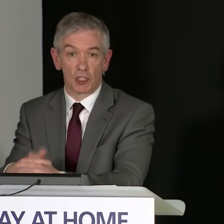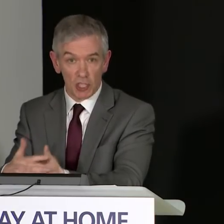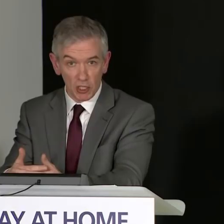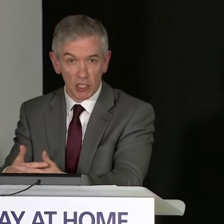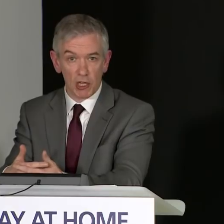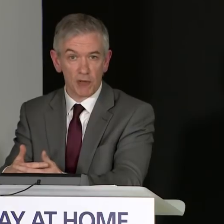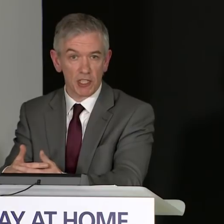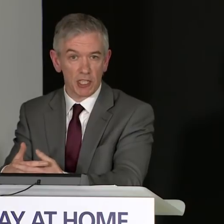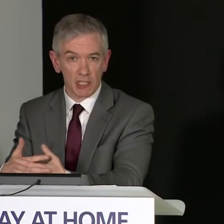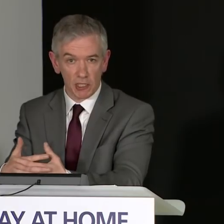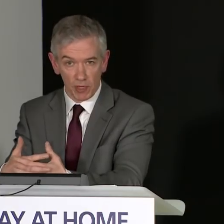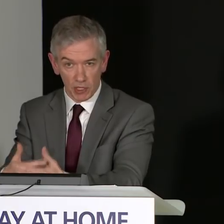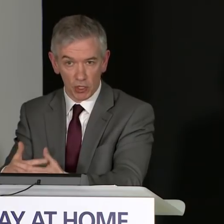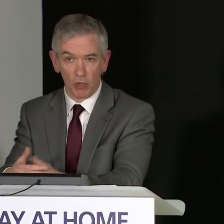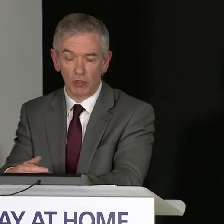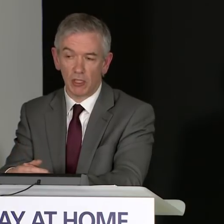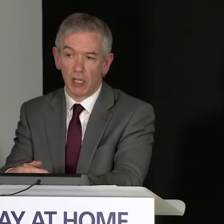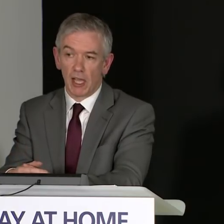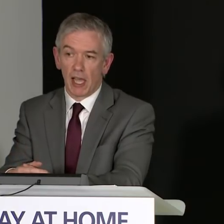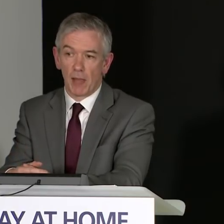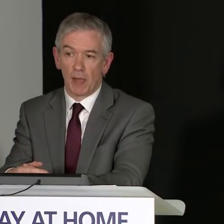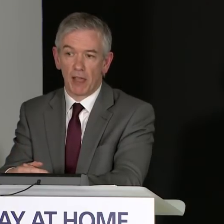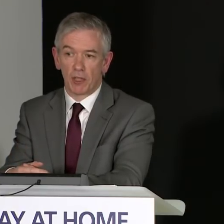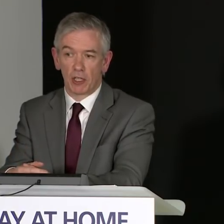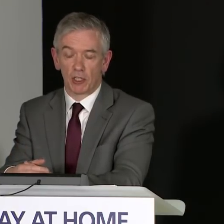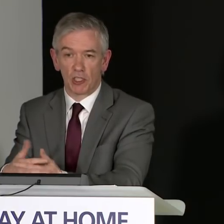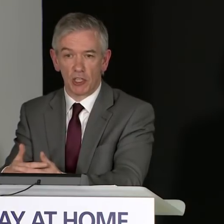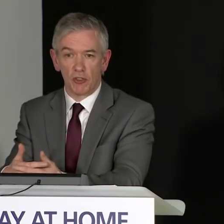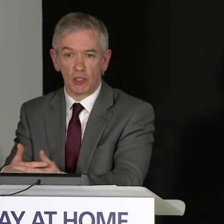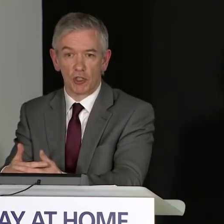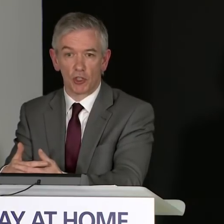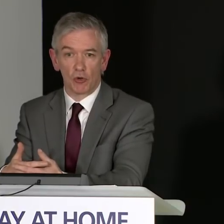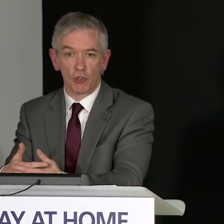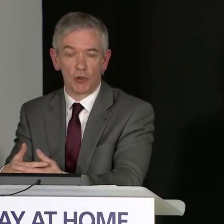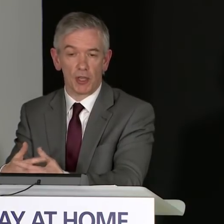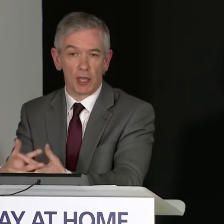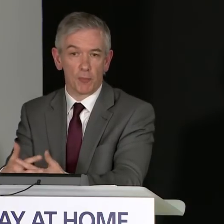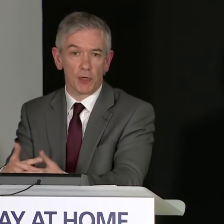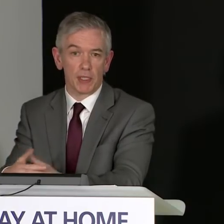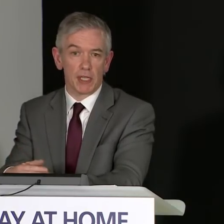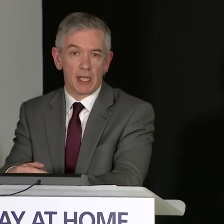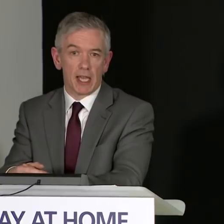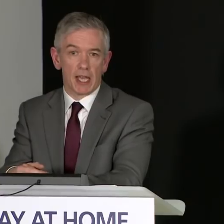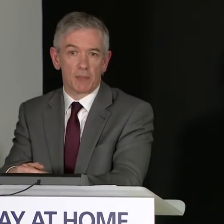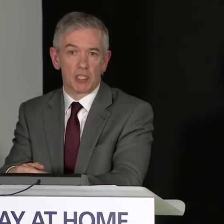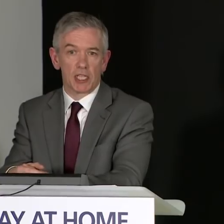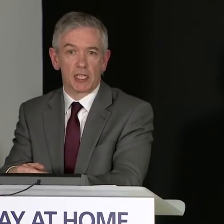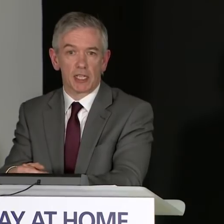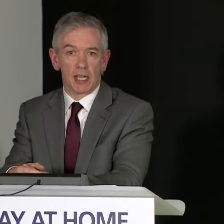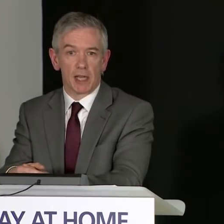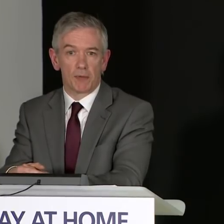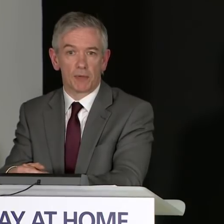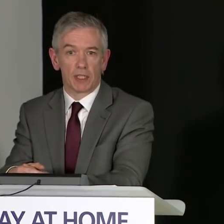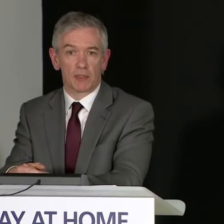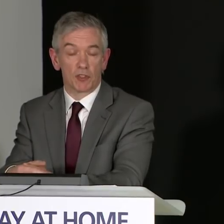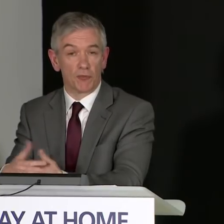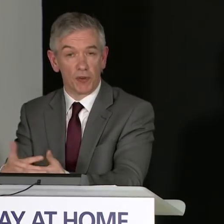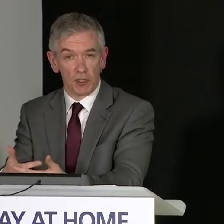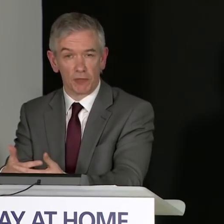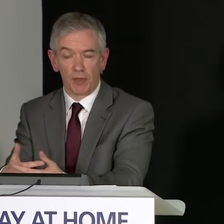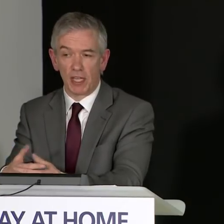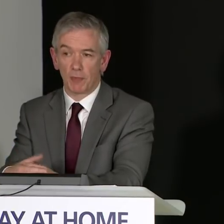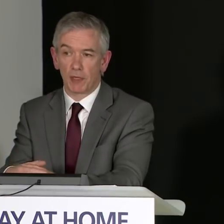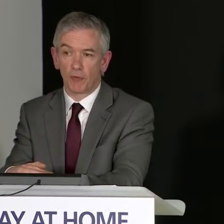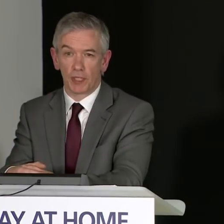should continue to self isolate and until that's gone if they continue then you should also at that point seek some